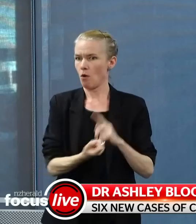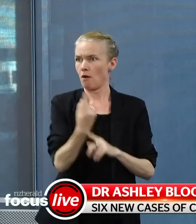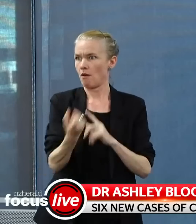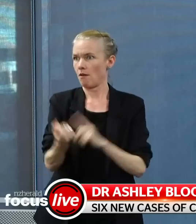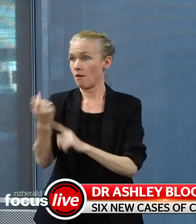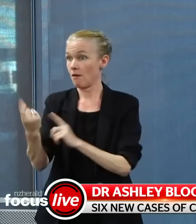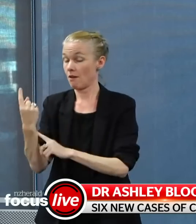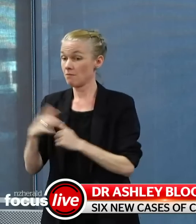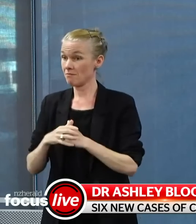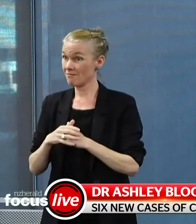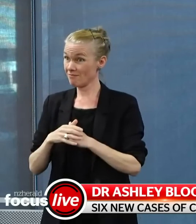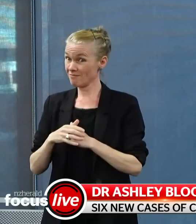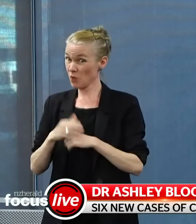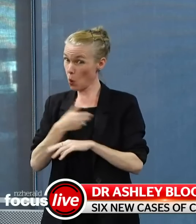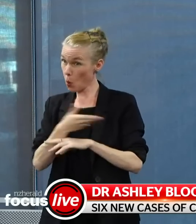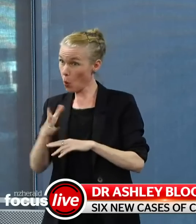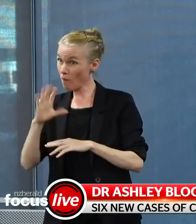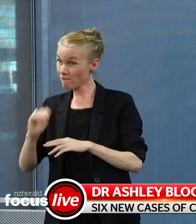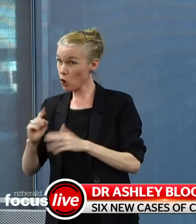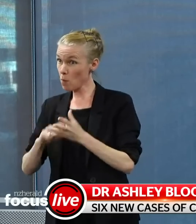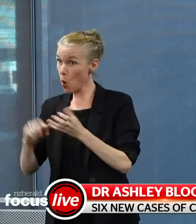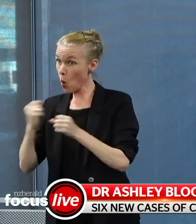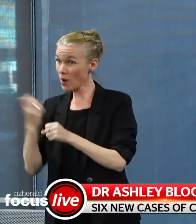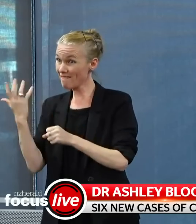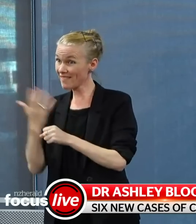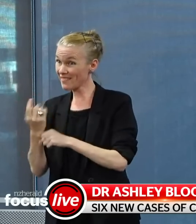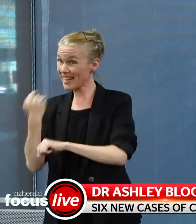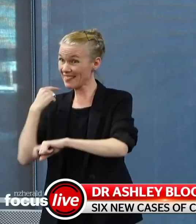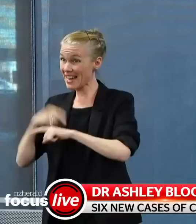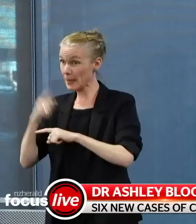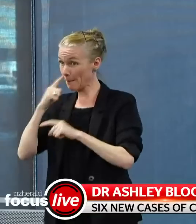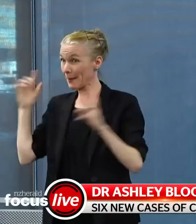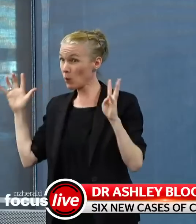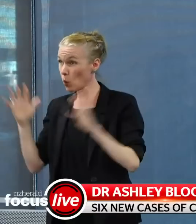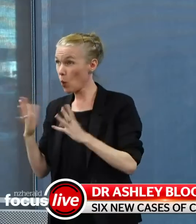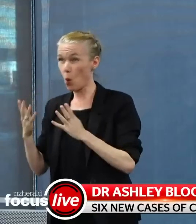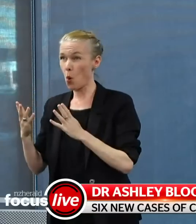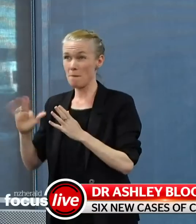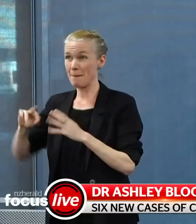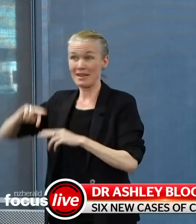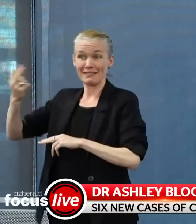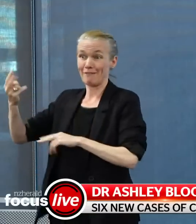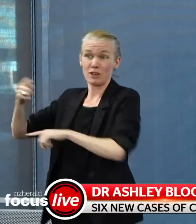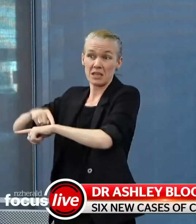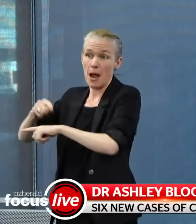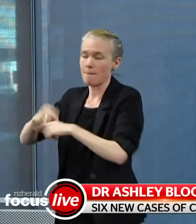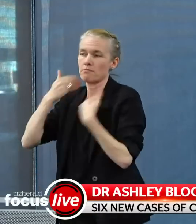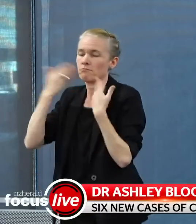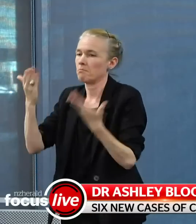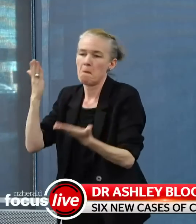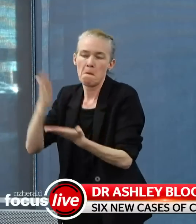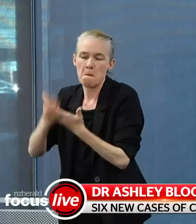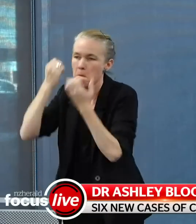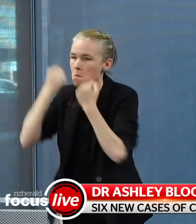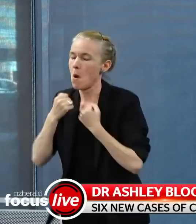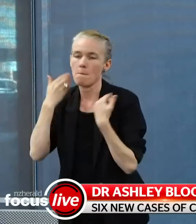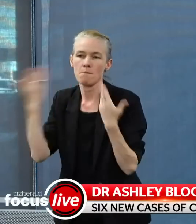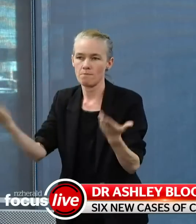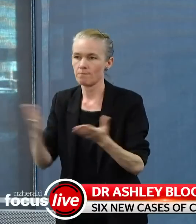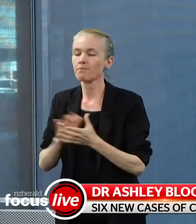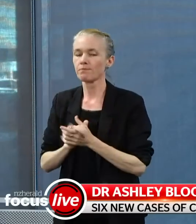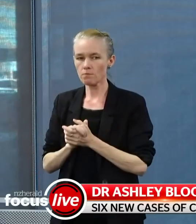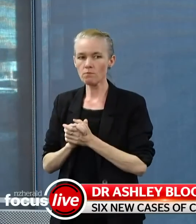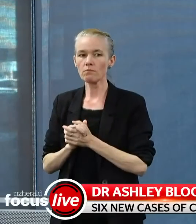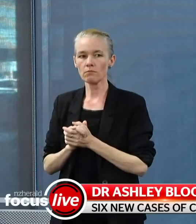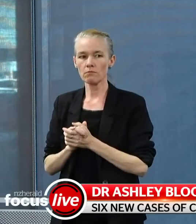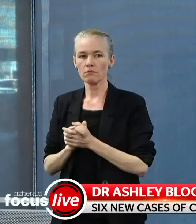15th event or from an earlier event, we can't exactly define where the original case came from and therefore where the further spread came from. And what